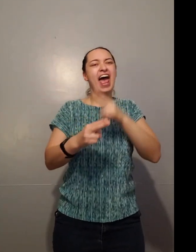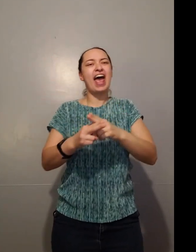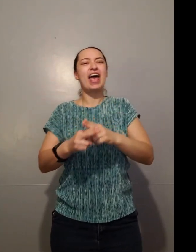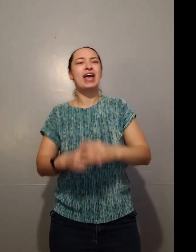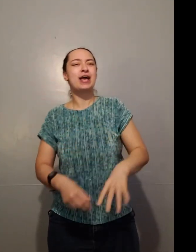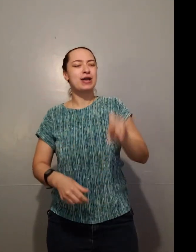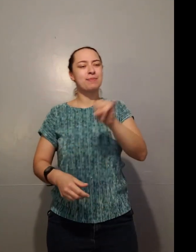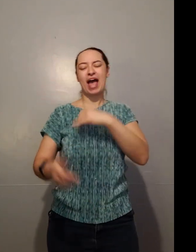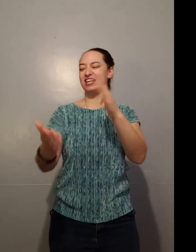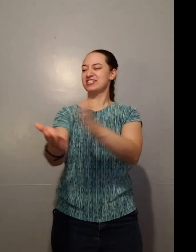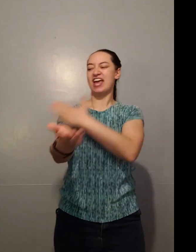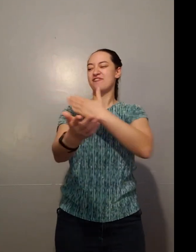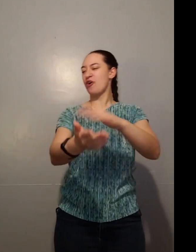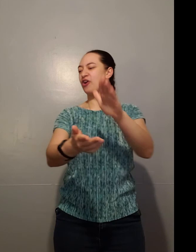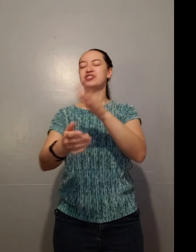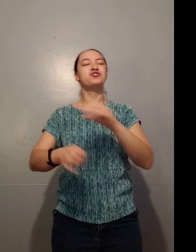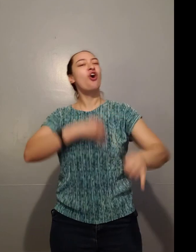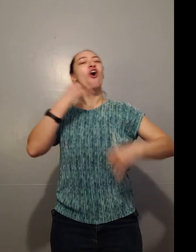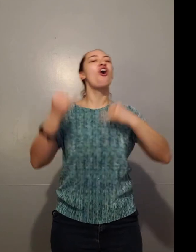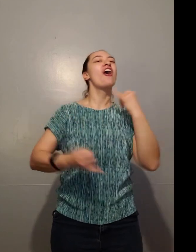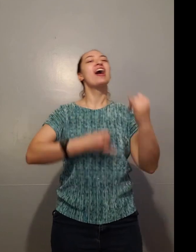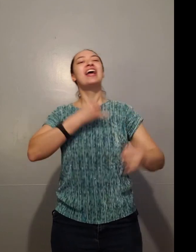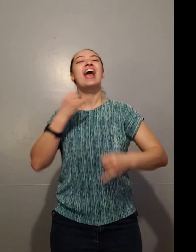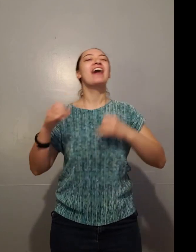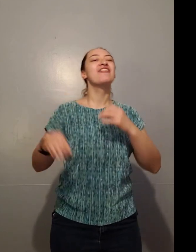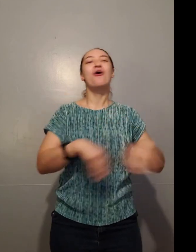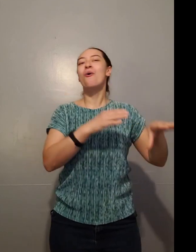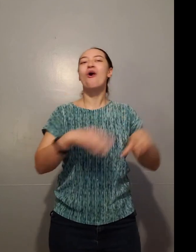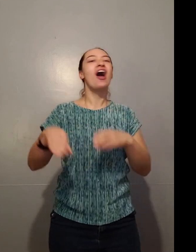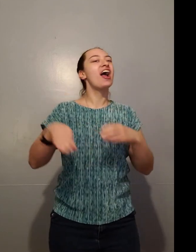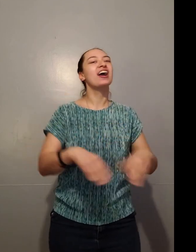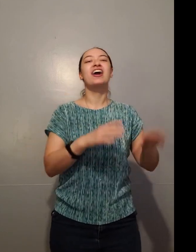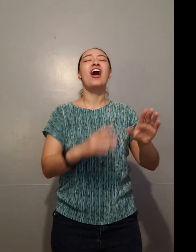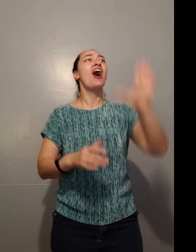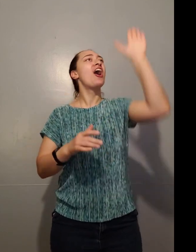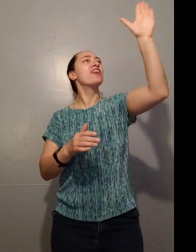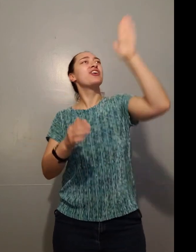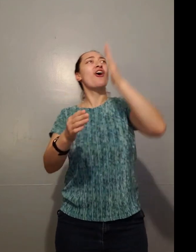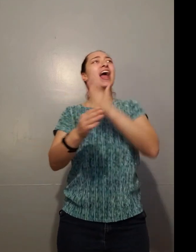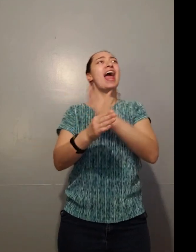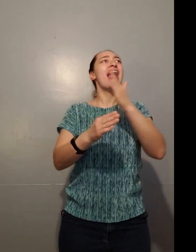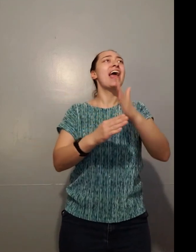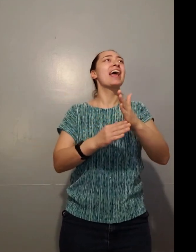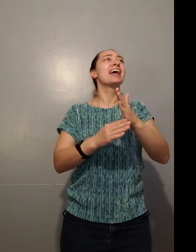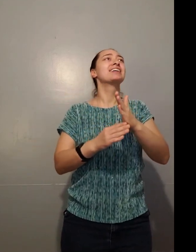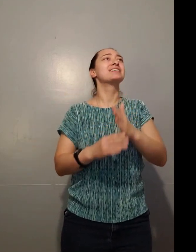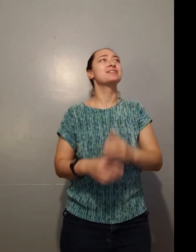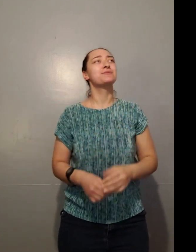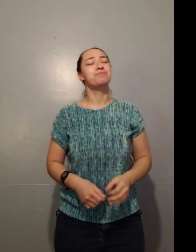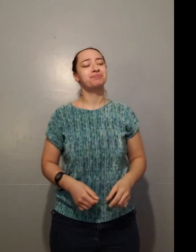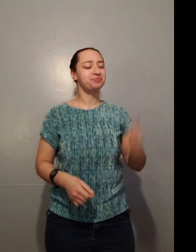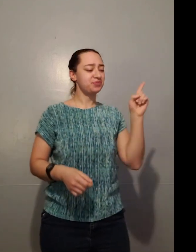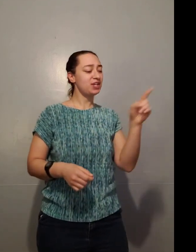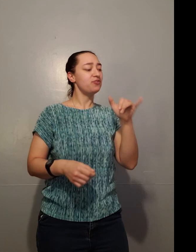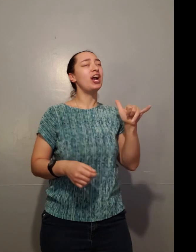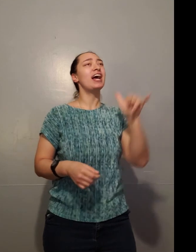I sing for joy at the words of I sing hands Whoever